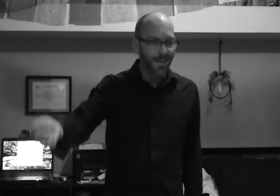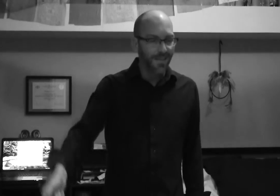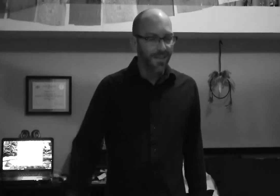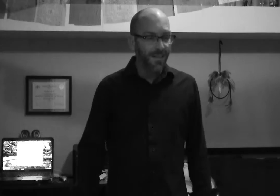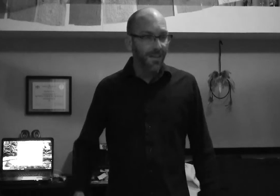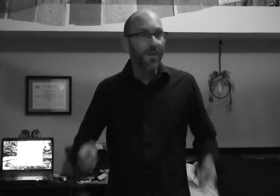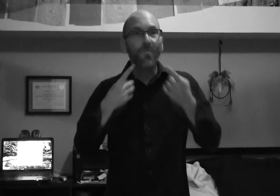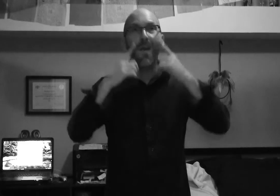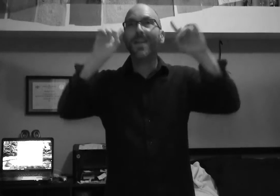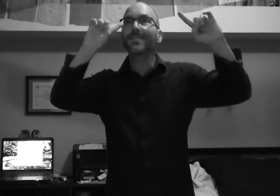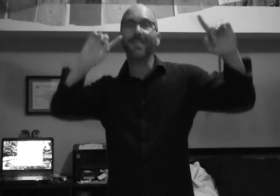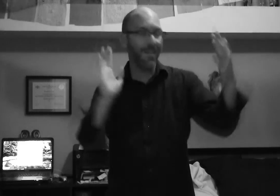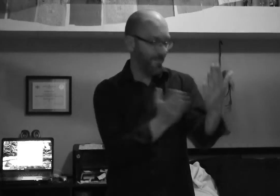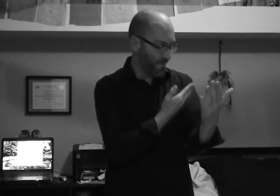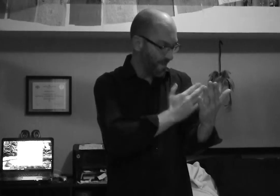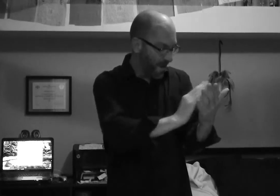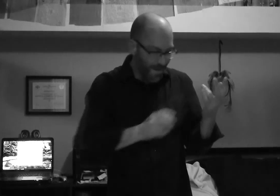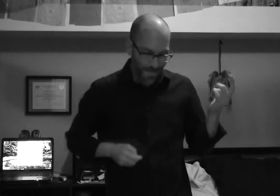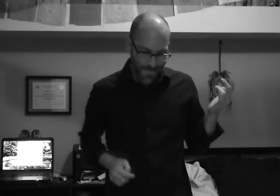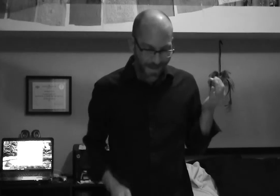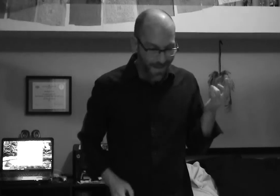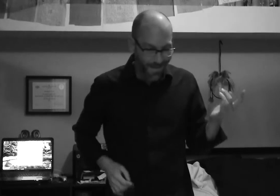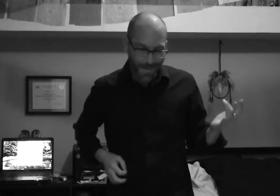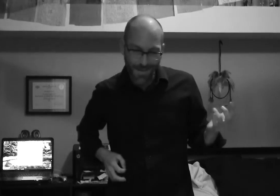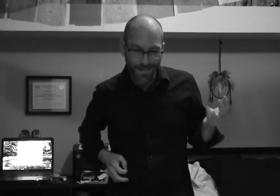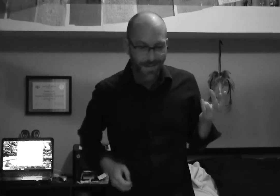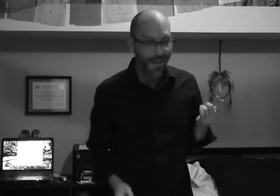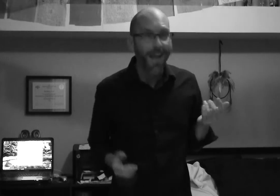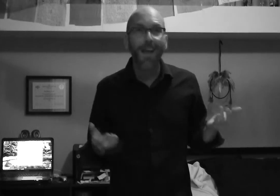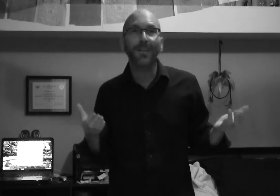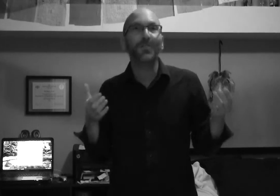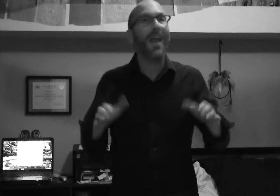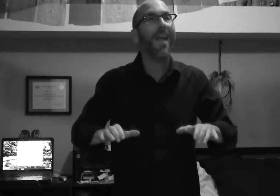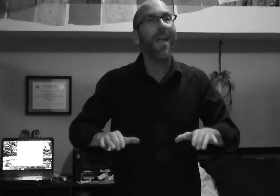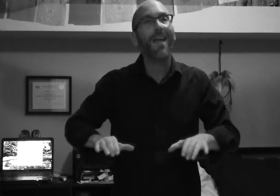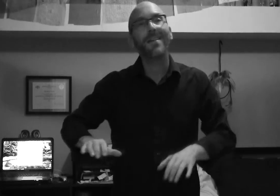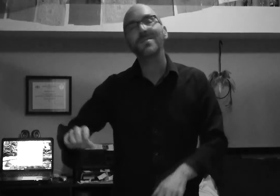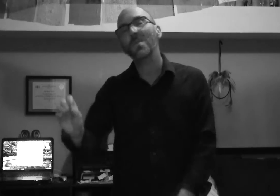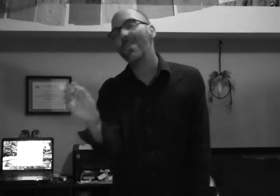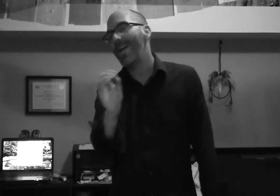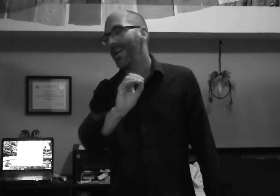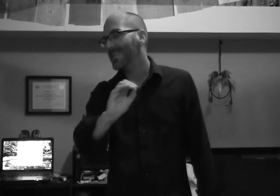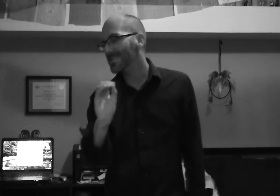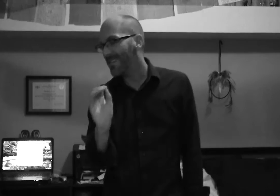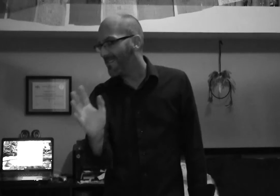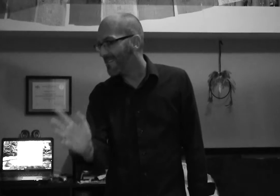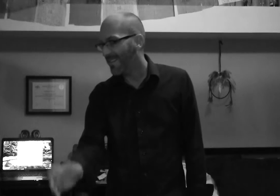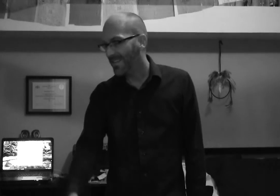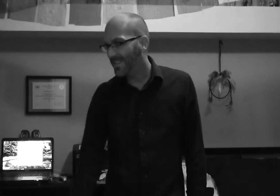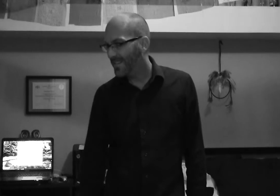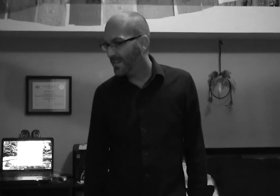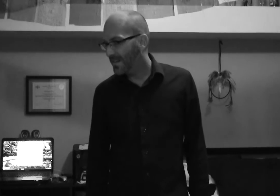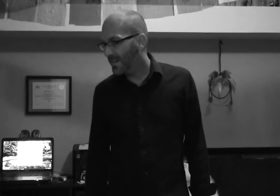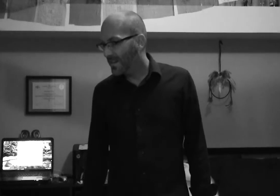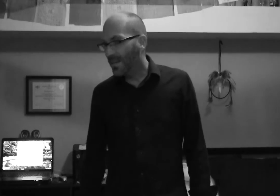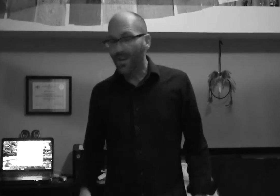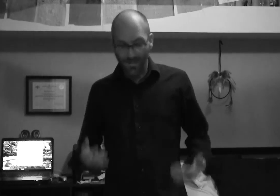Crazy for even thinking you got a chance with that guitar You know the